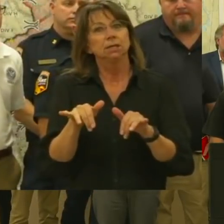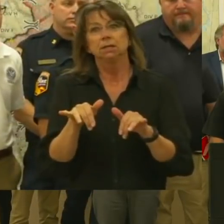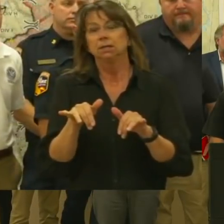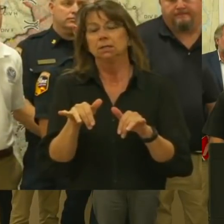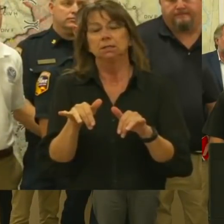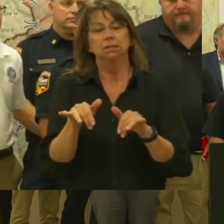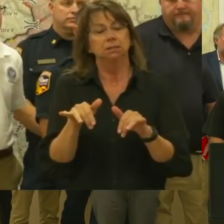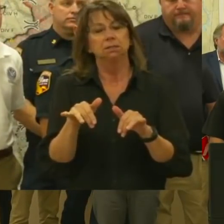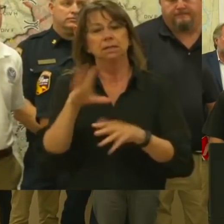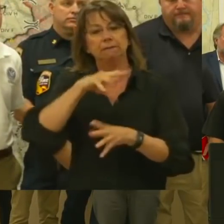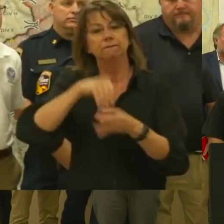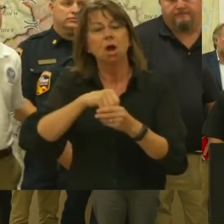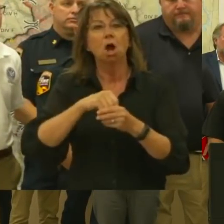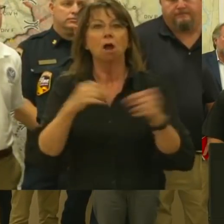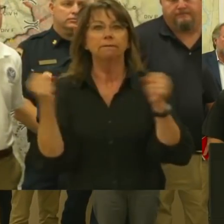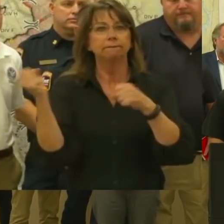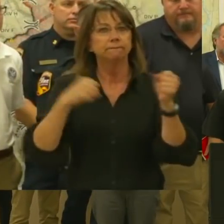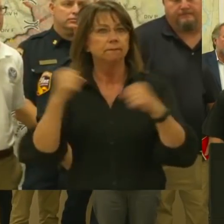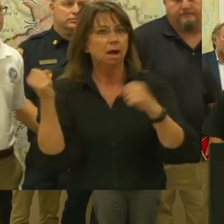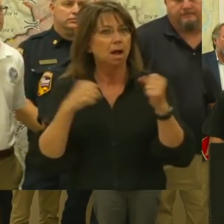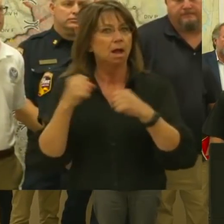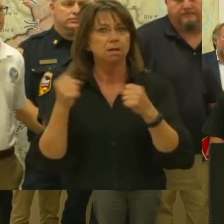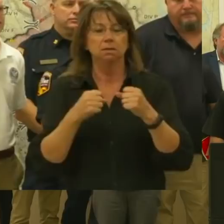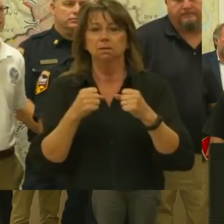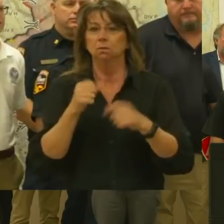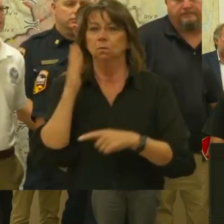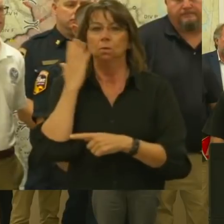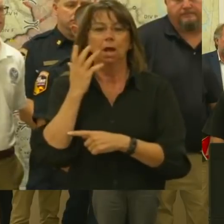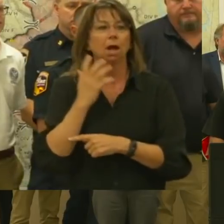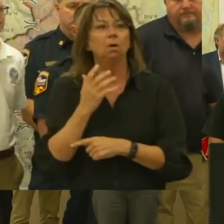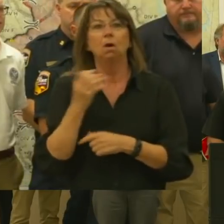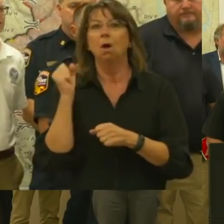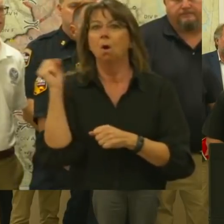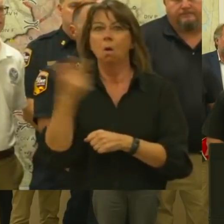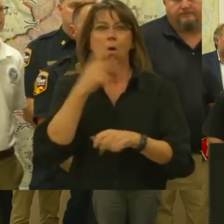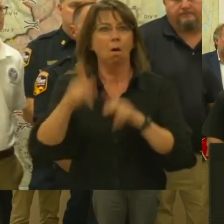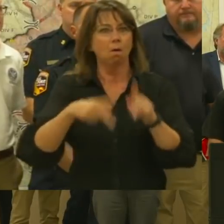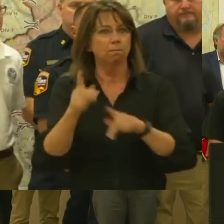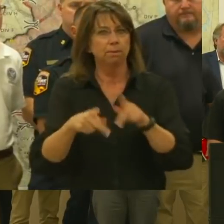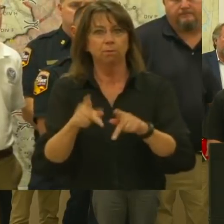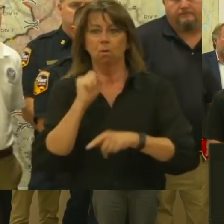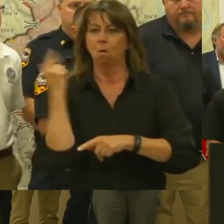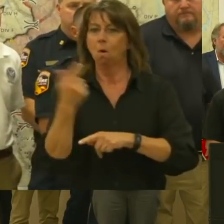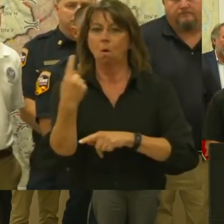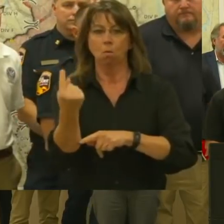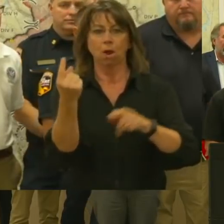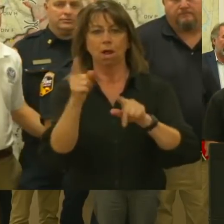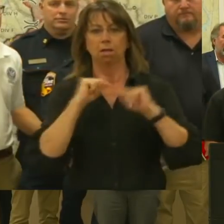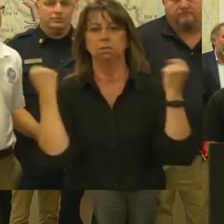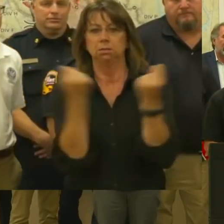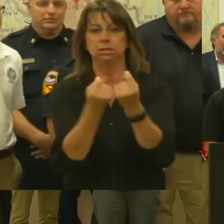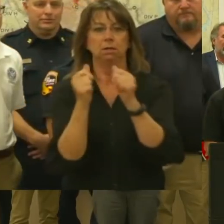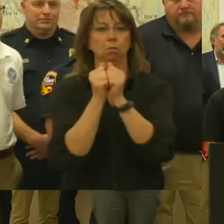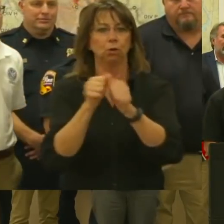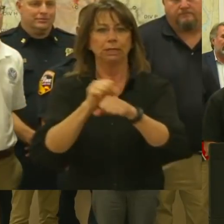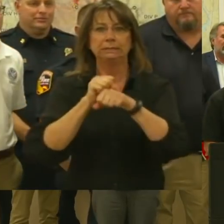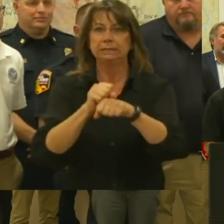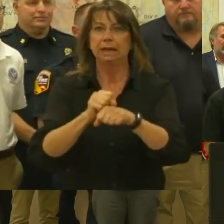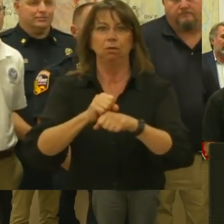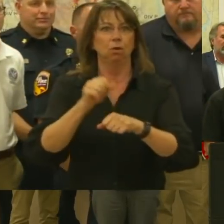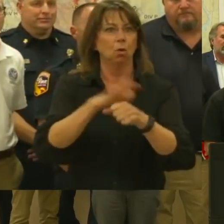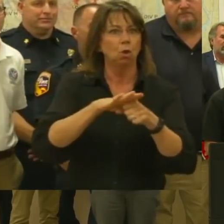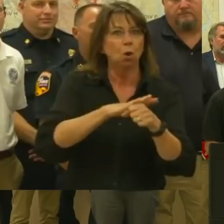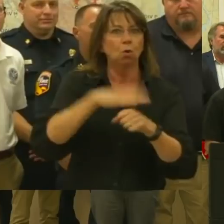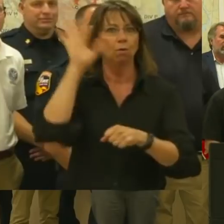significant fight, and this continues to be an all-hands-on-deck, one-team-one-fight effort, local, state, federal, private,